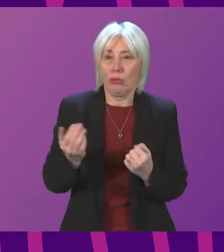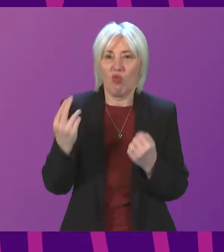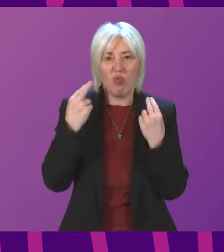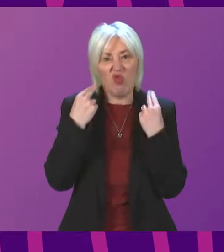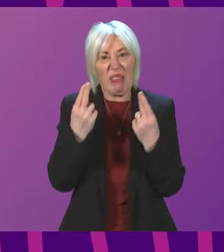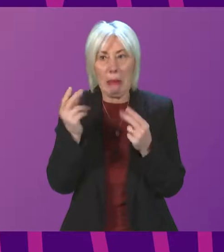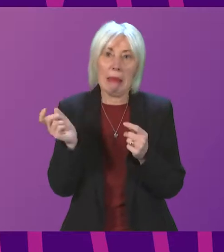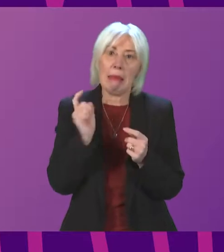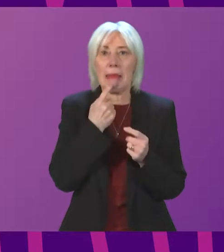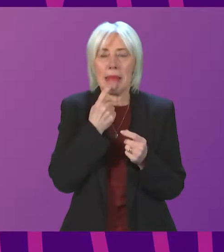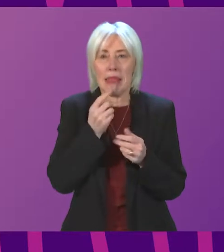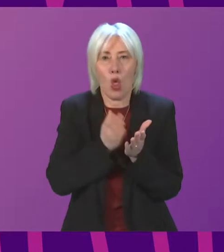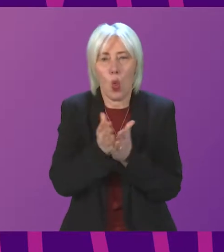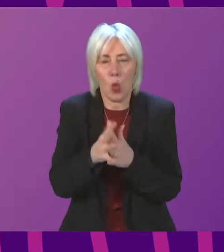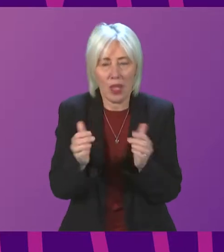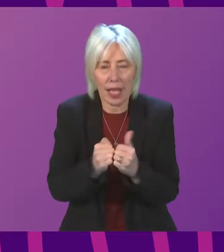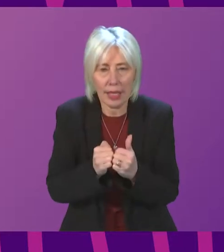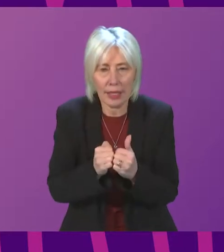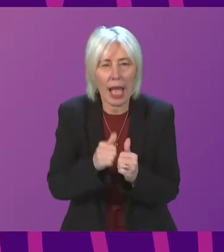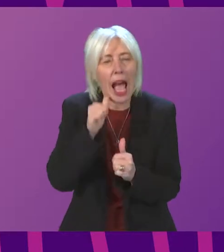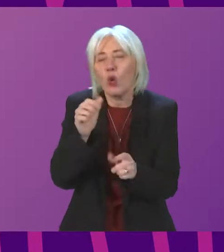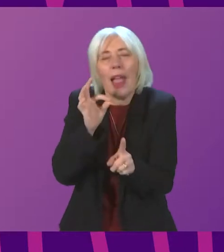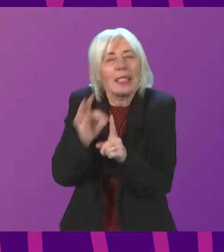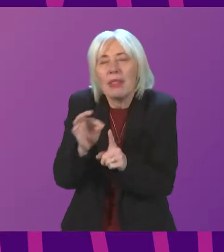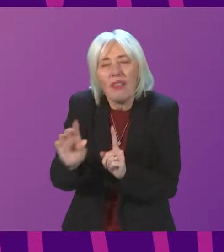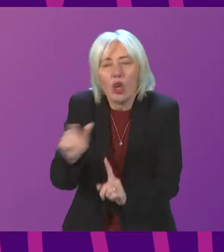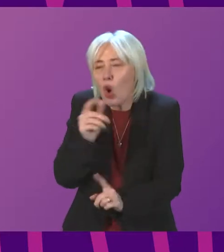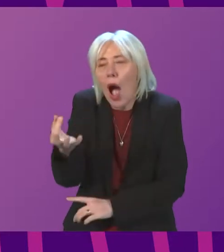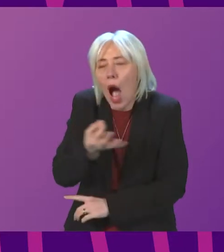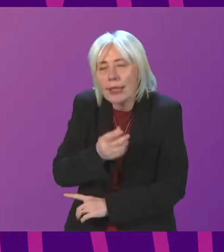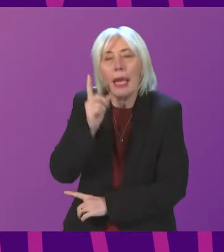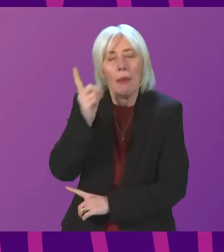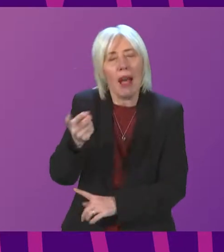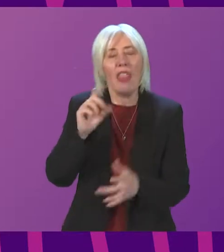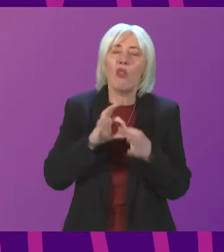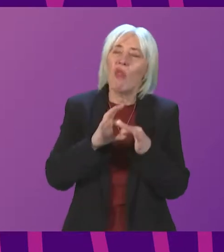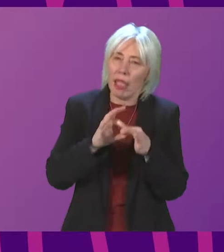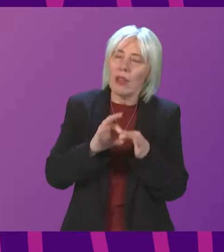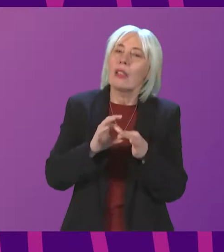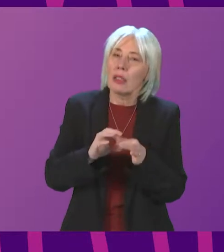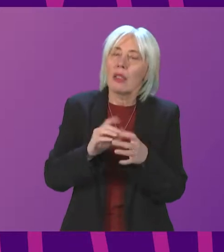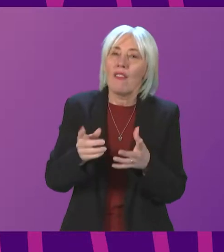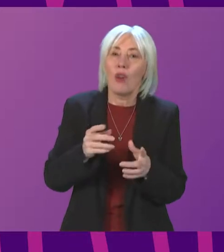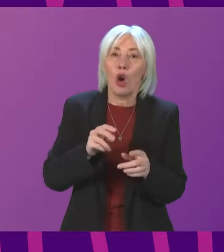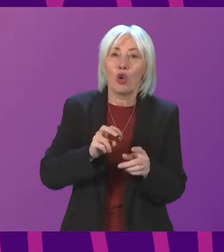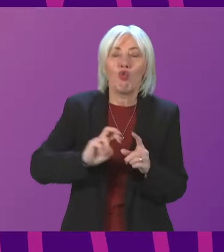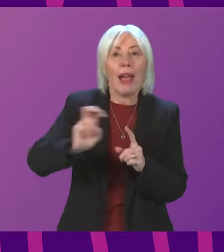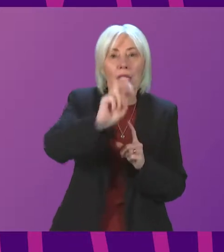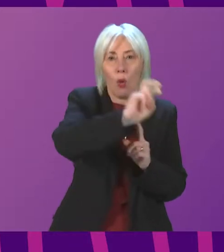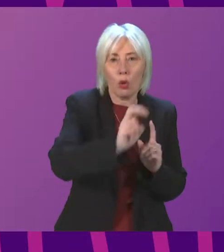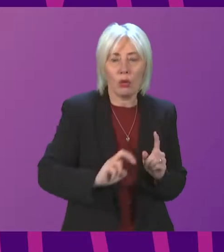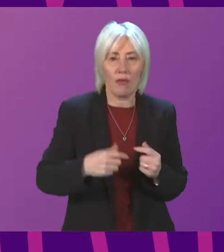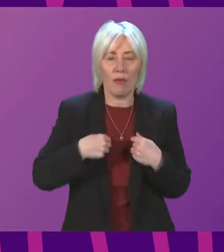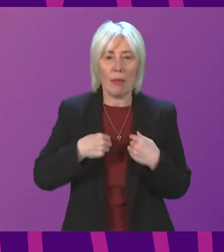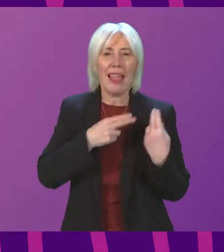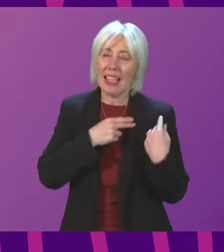of the weekend? I know it's not the specific of the question but I do think it is relevant nonetheless to the transport portfolio which I